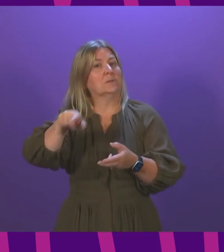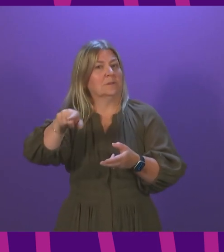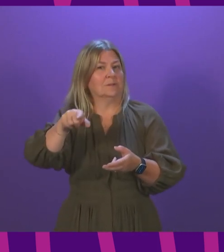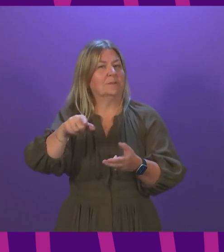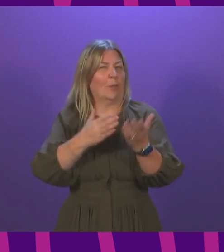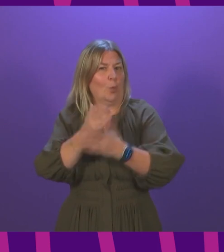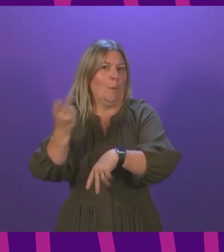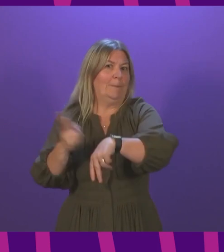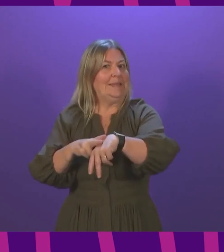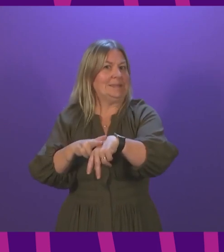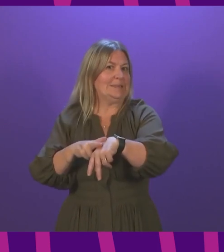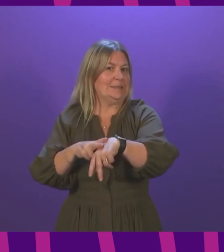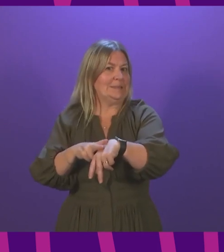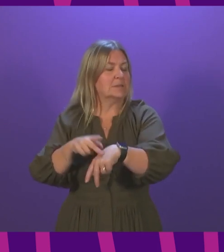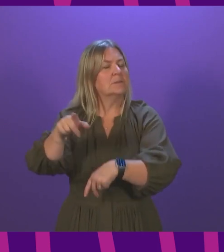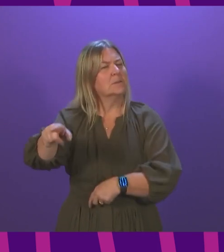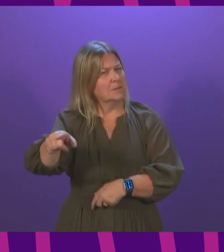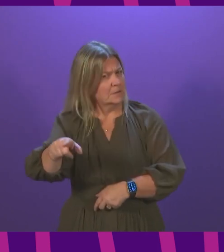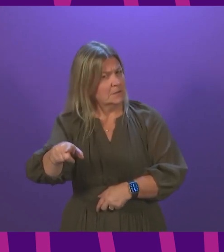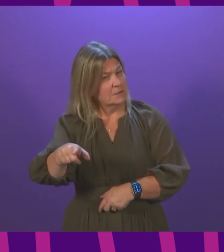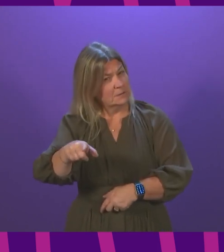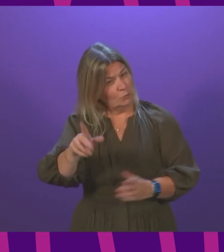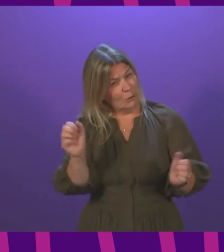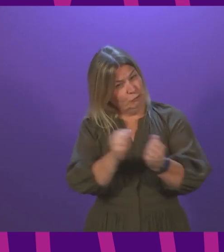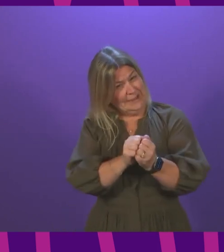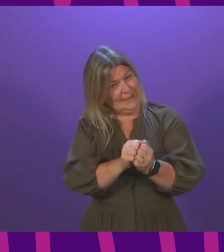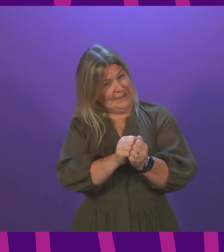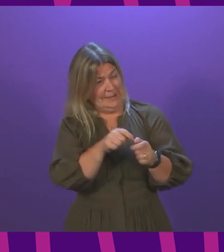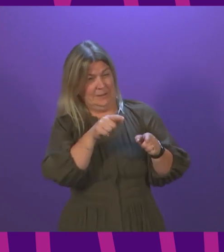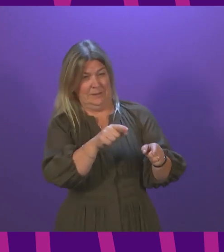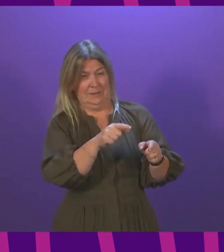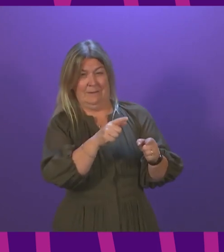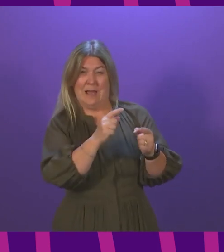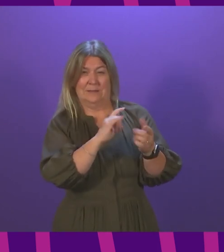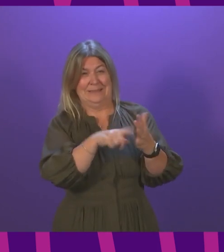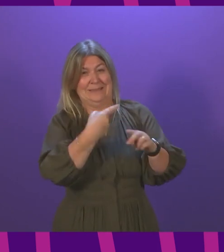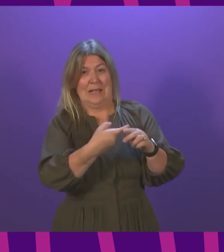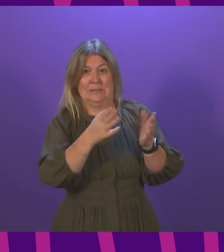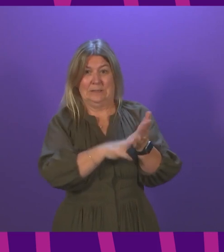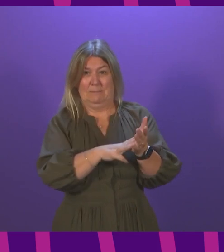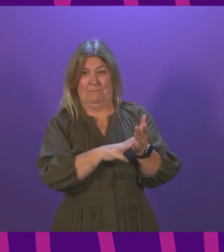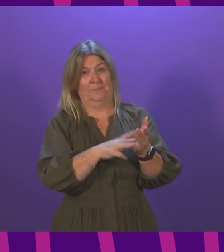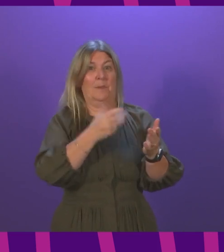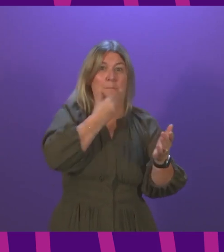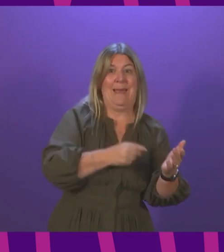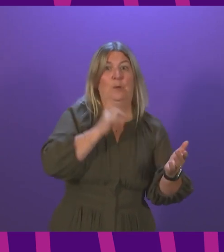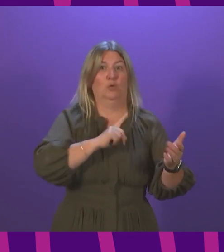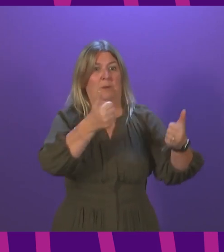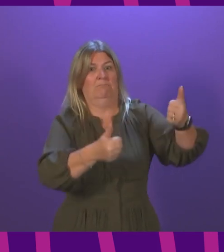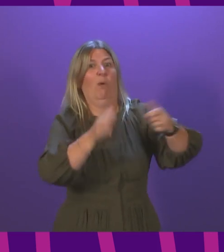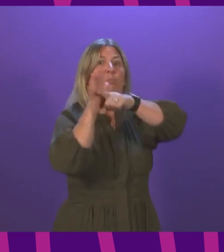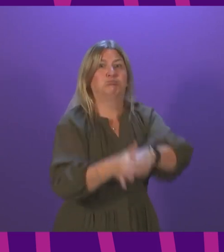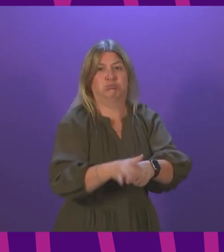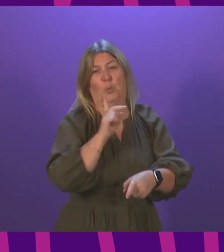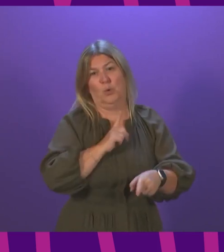and practice within Police Scotland regarding sexism and misogyny? First Minister. Well, firstly, can I take the opportunity